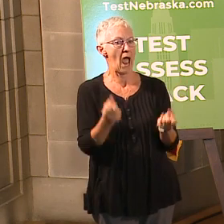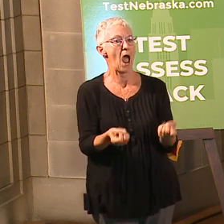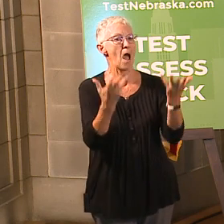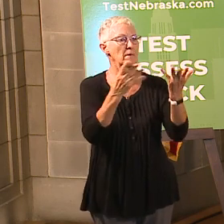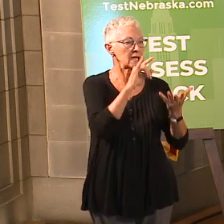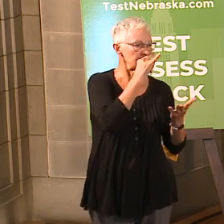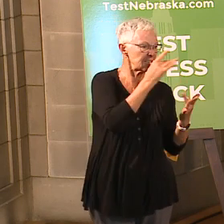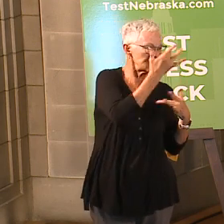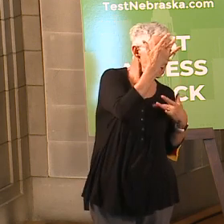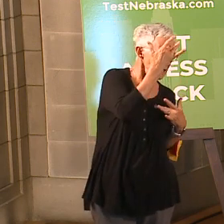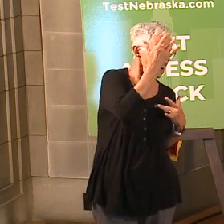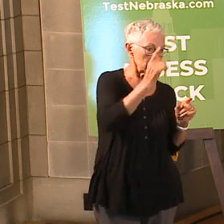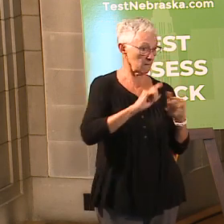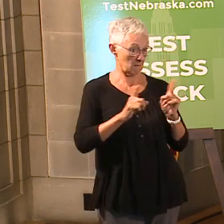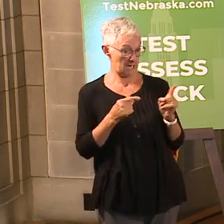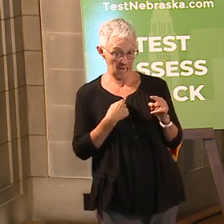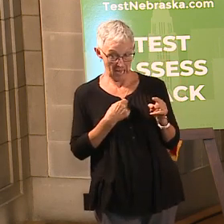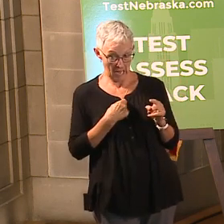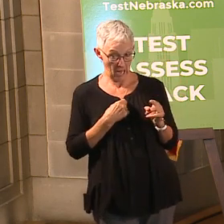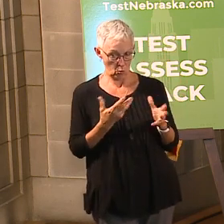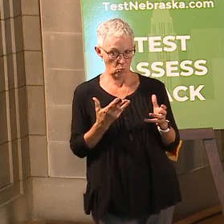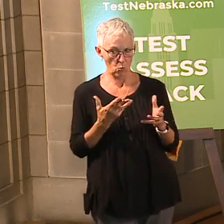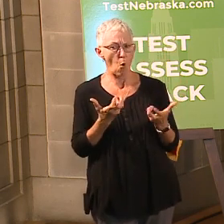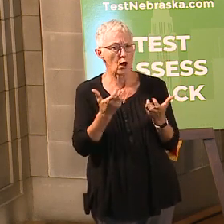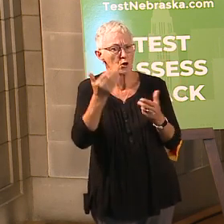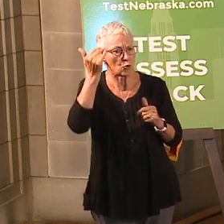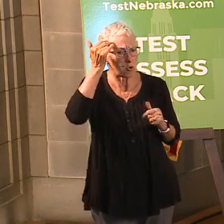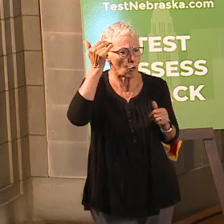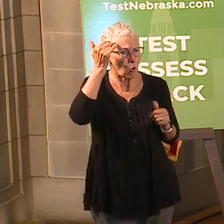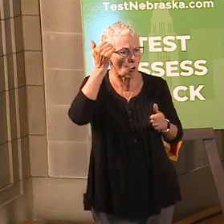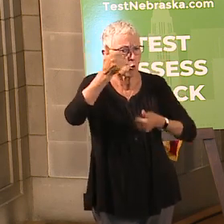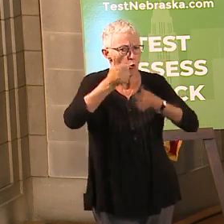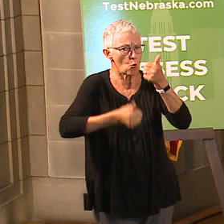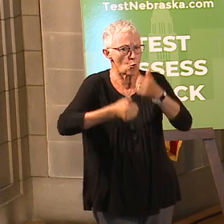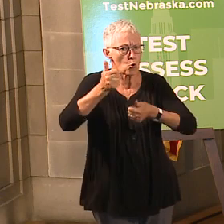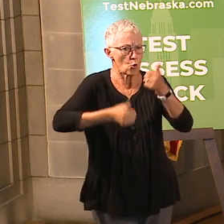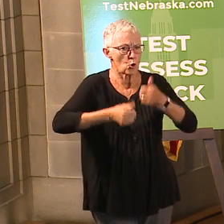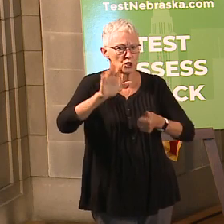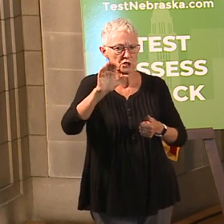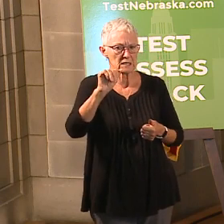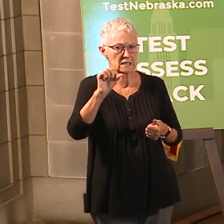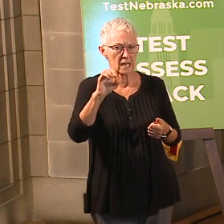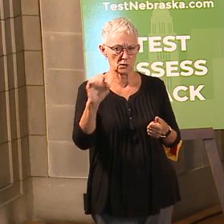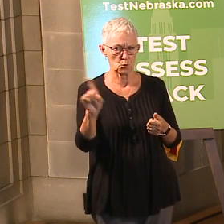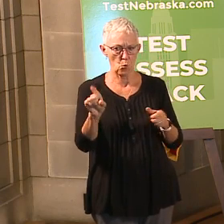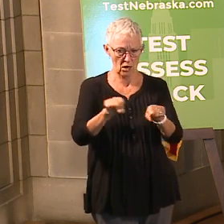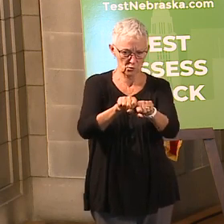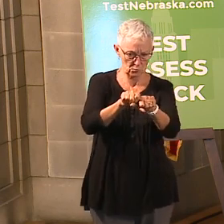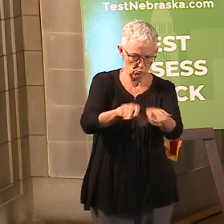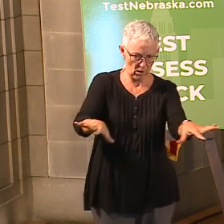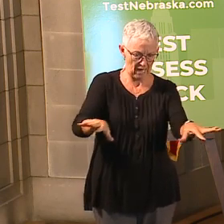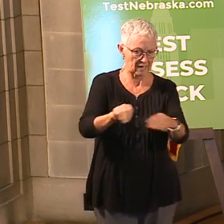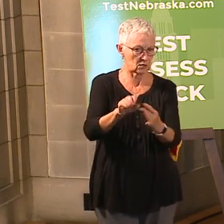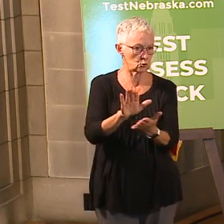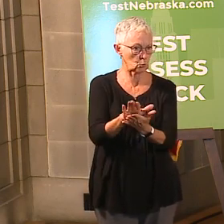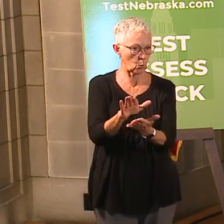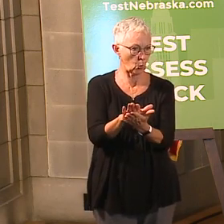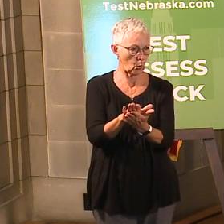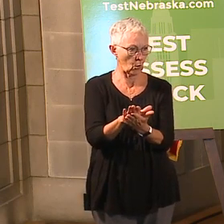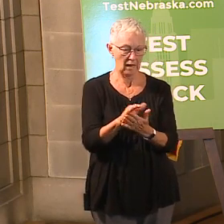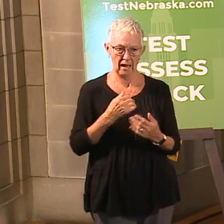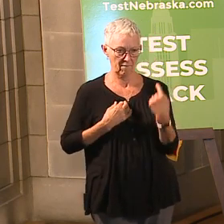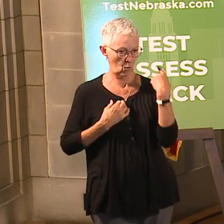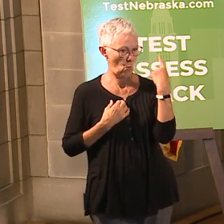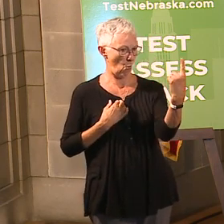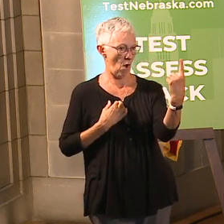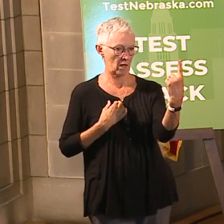but what I've been really interested in in watching the data is what cases are actually being spread in schools to try to adjust that, and really, we've only had